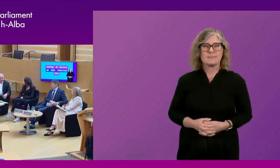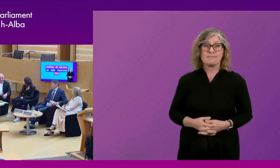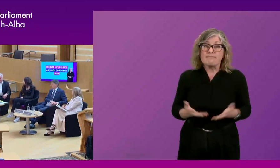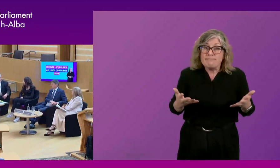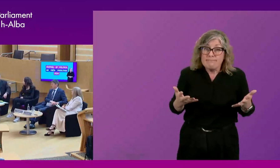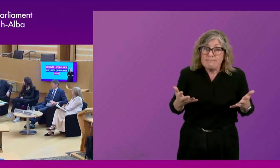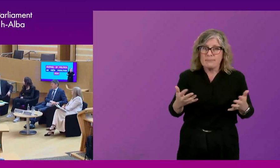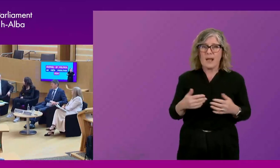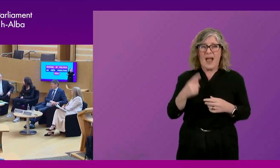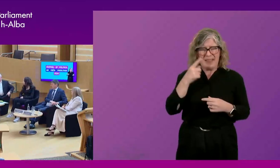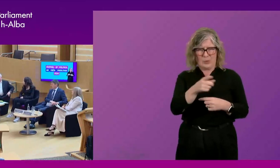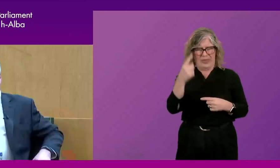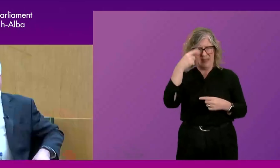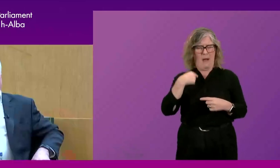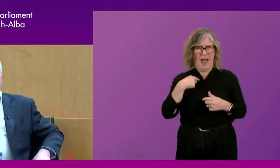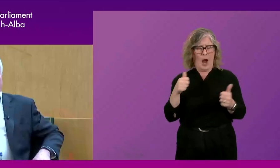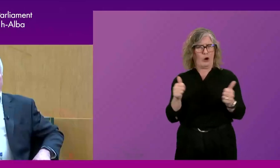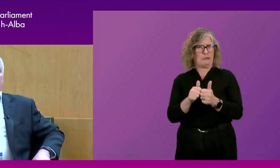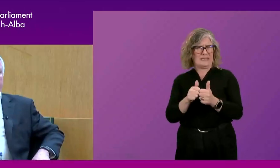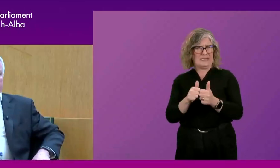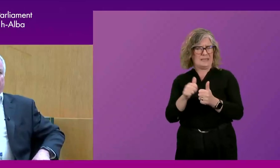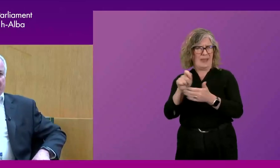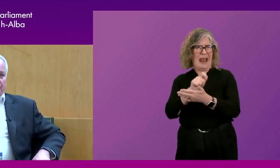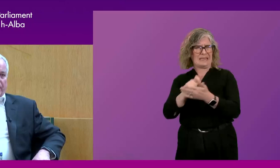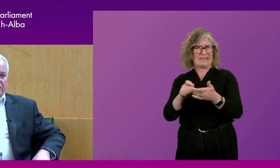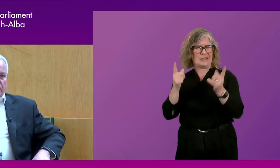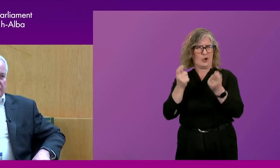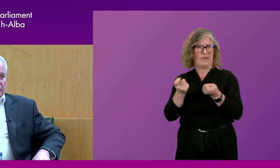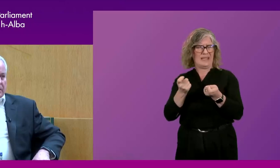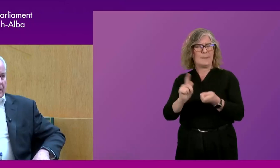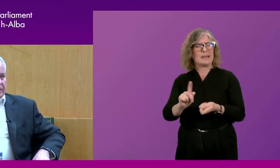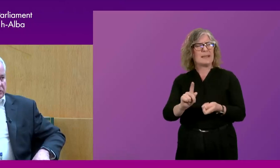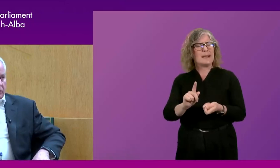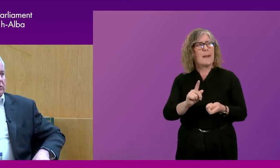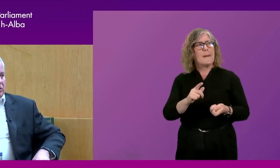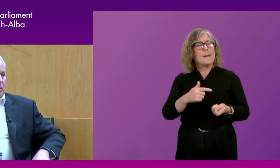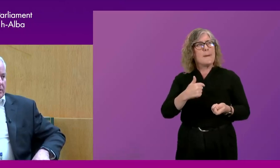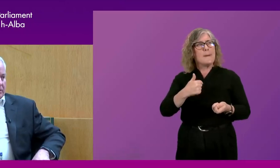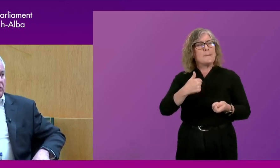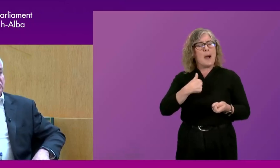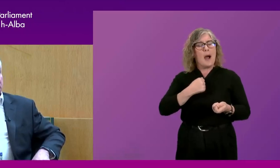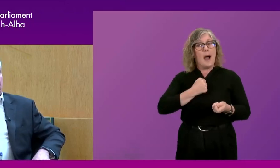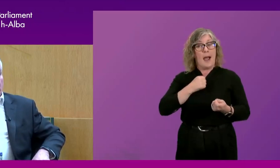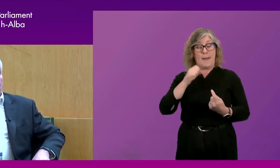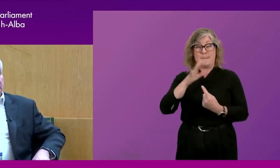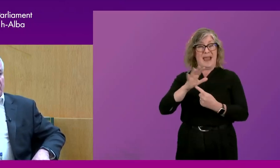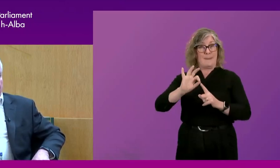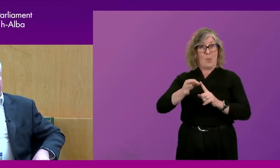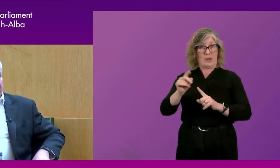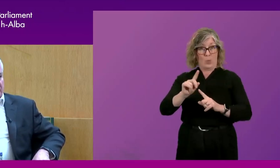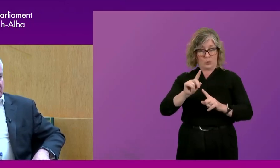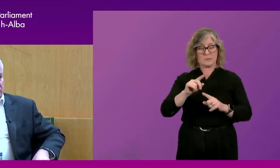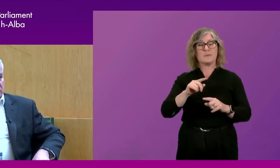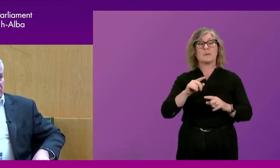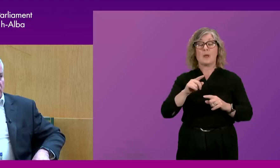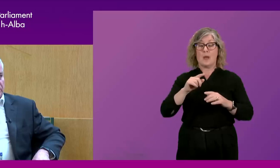I agree with elected conveners. But my main point is that we need, if the structure's not working, the structures were all set up with